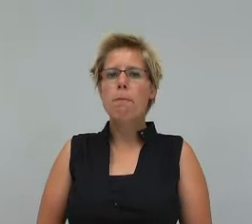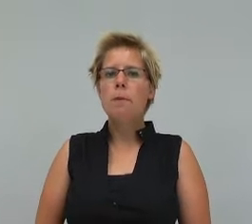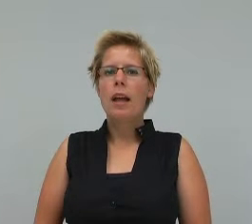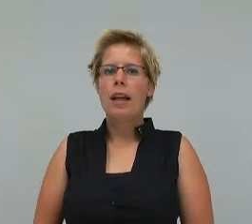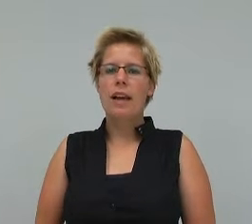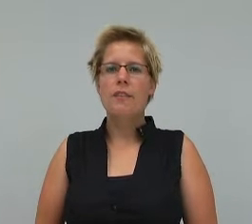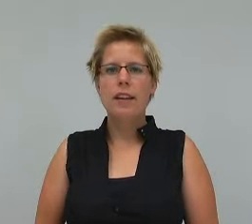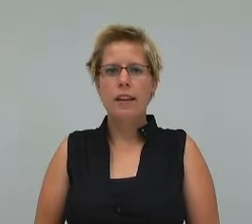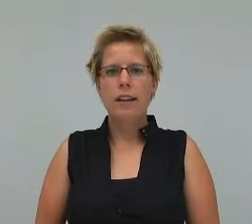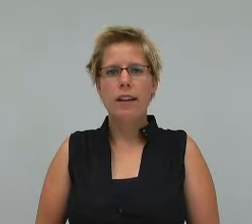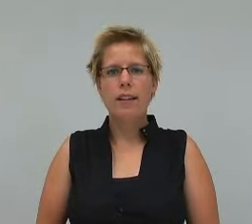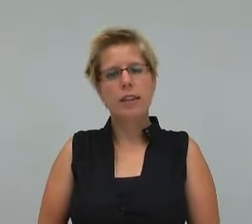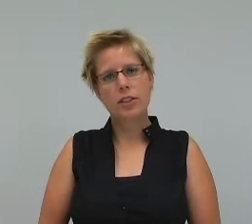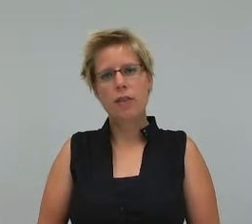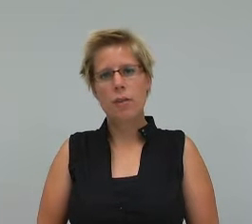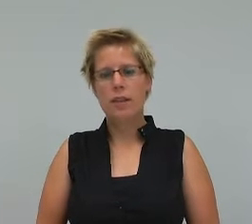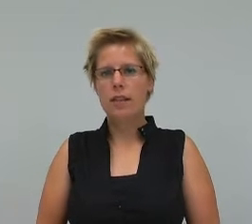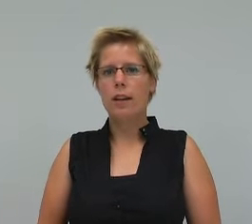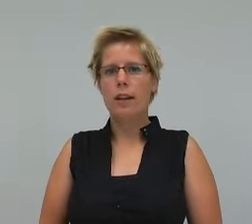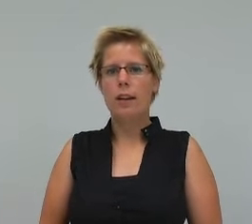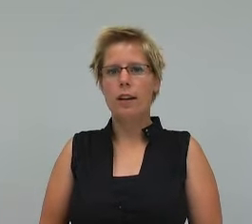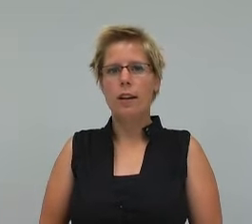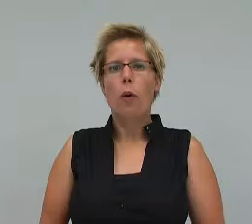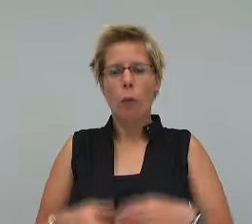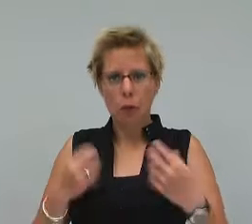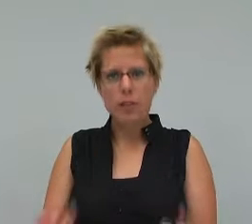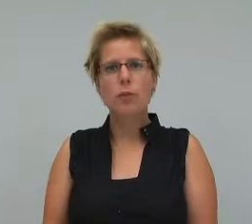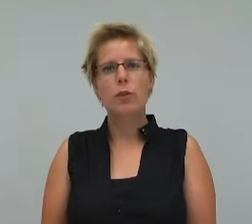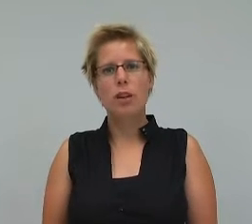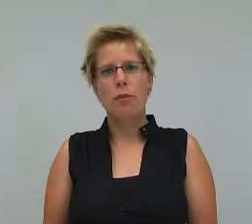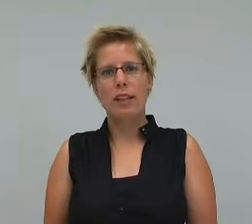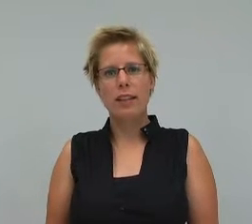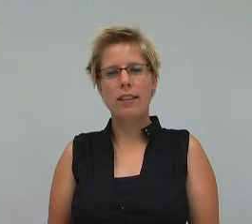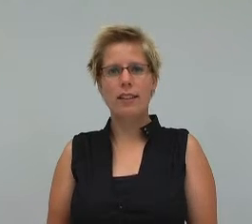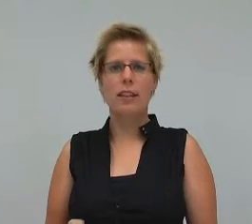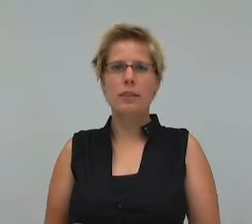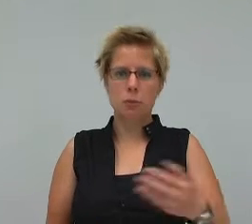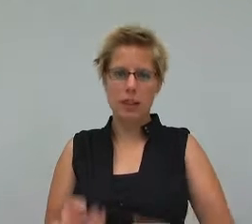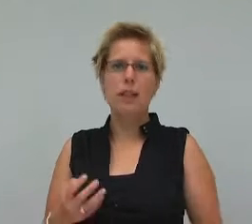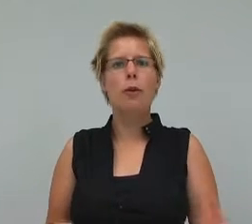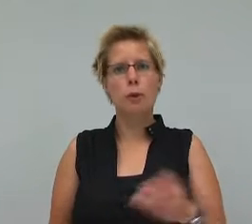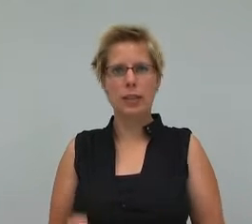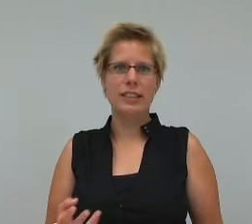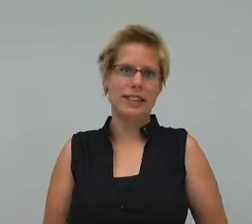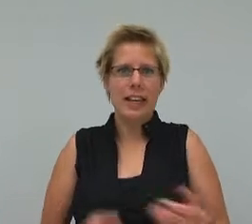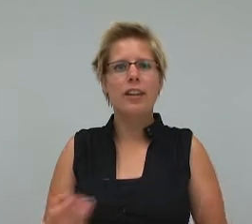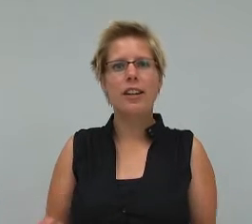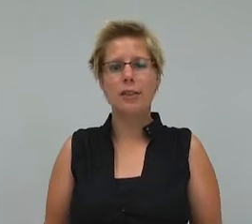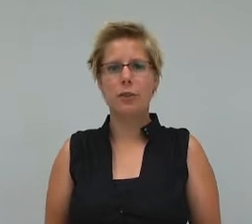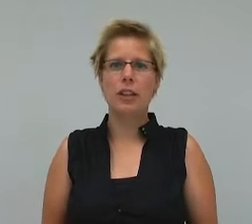I think the Dutch government wants to do something. They know it is there. There